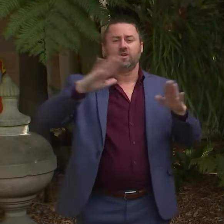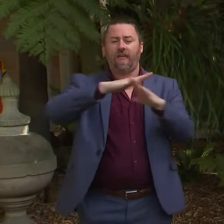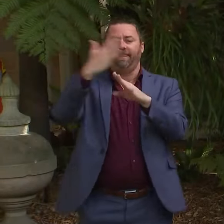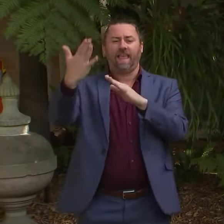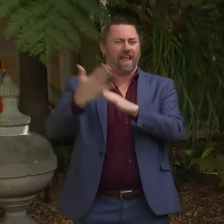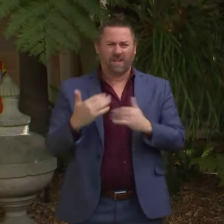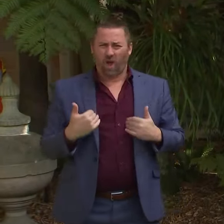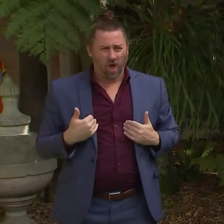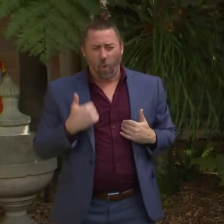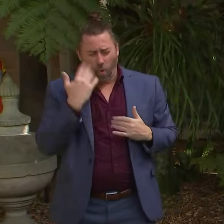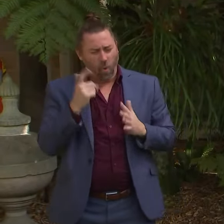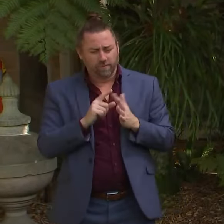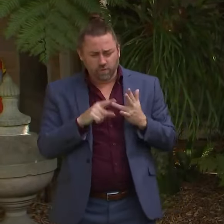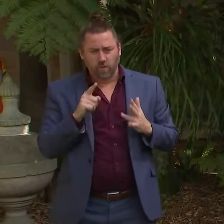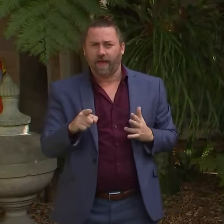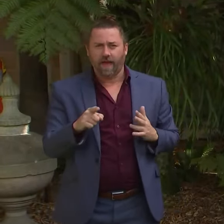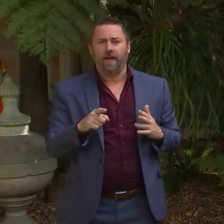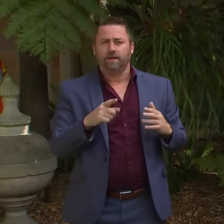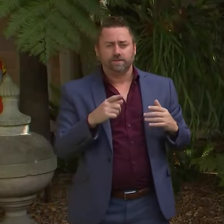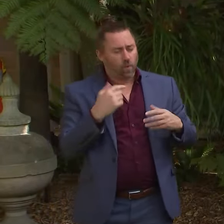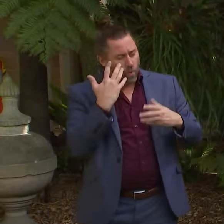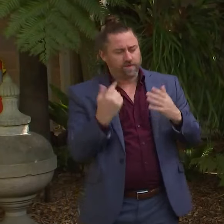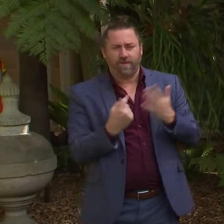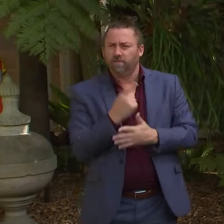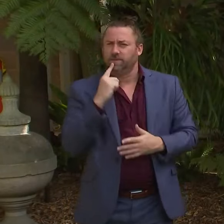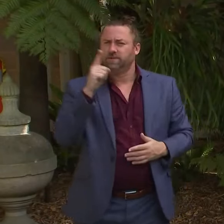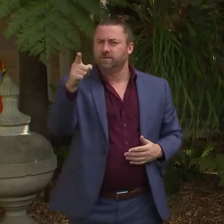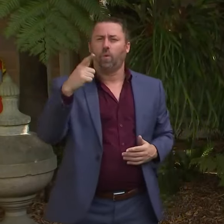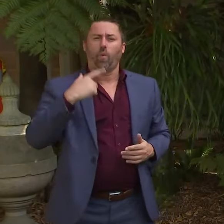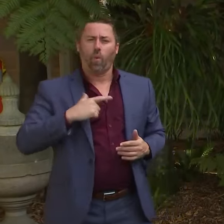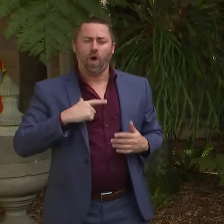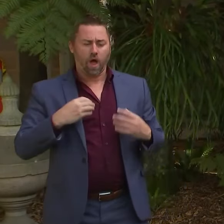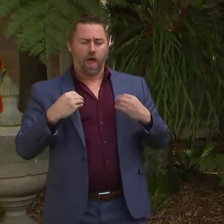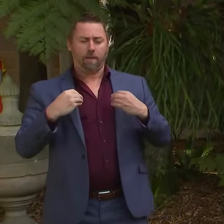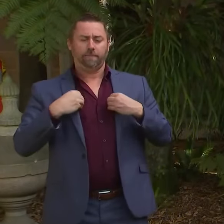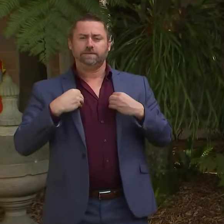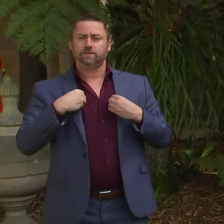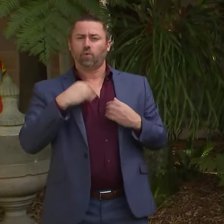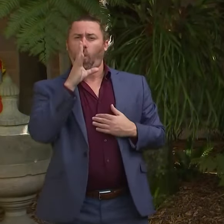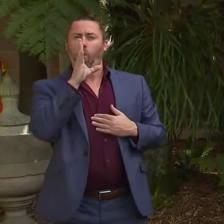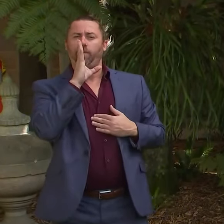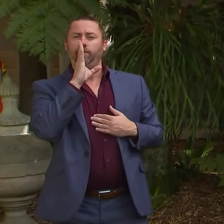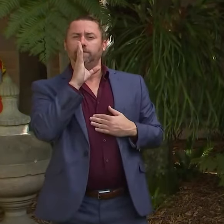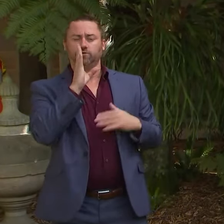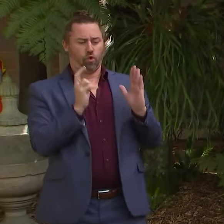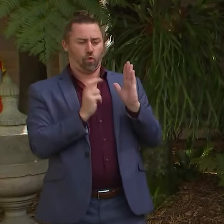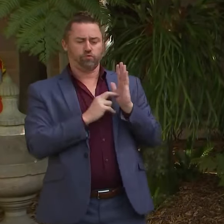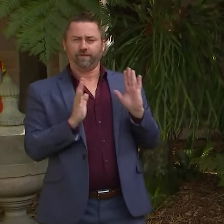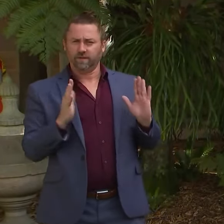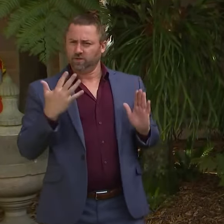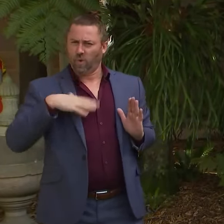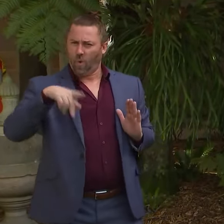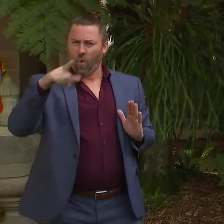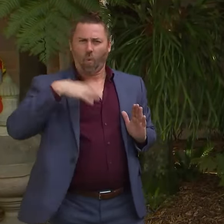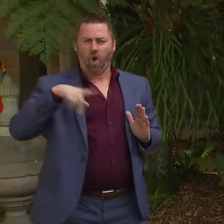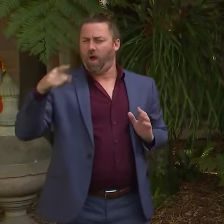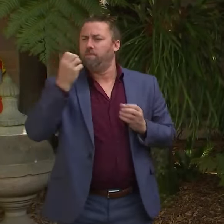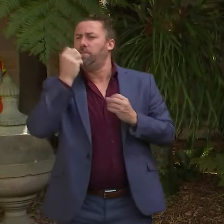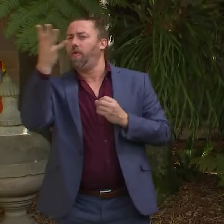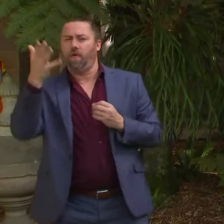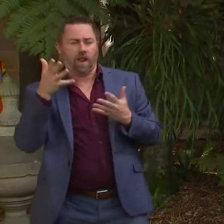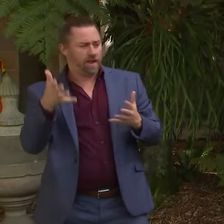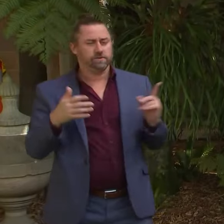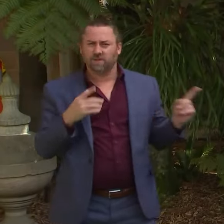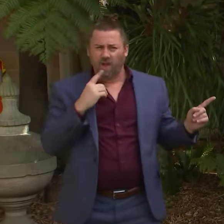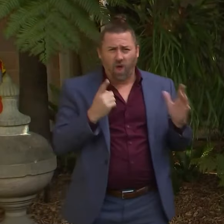do that all the time at all three levels of government. Why you agree to commercial incompetence? know, you're just happy to... It's, it's not about all negotiations and